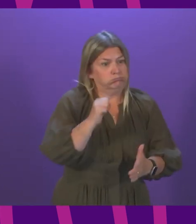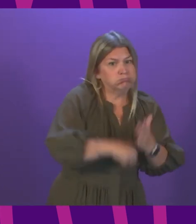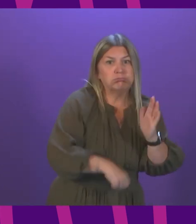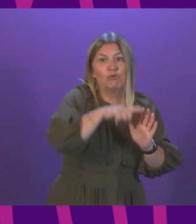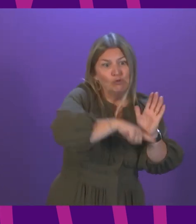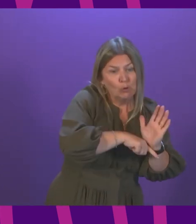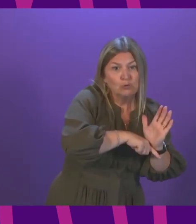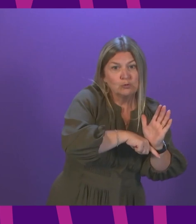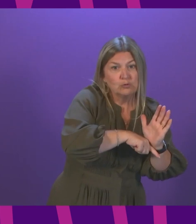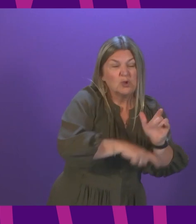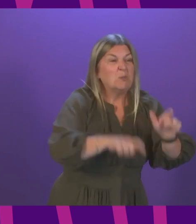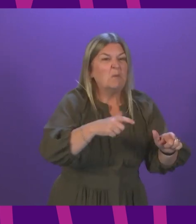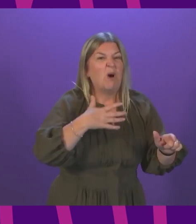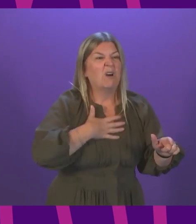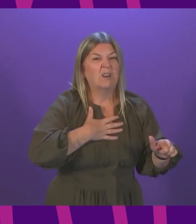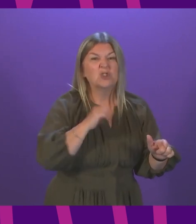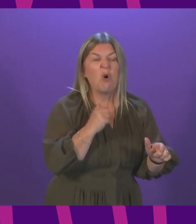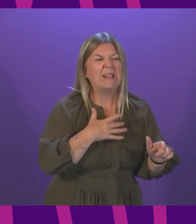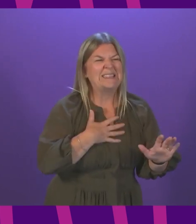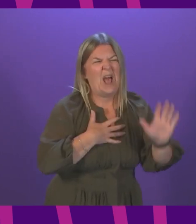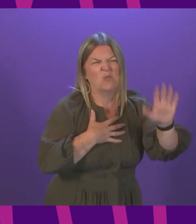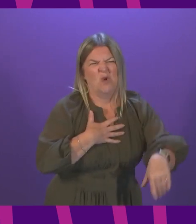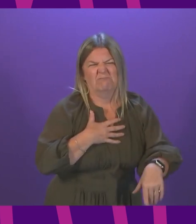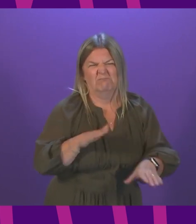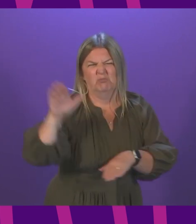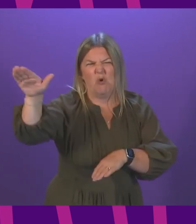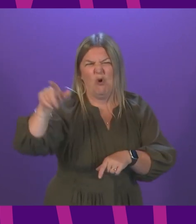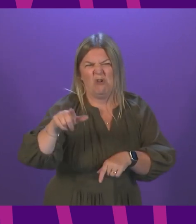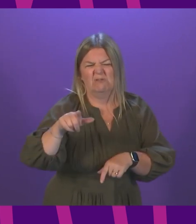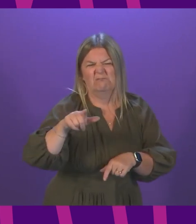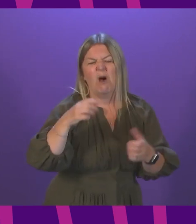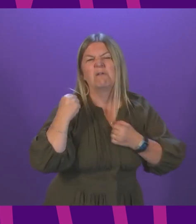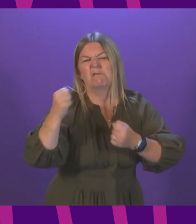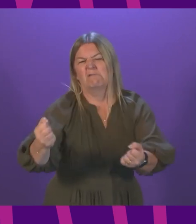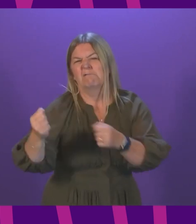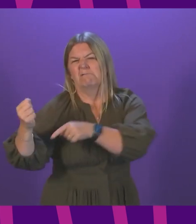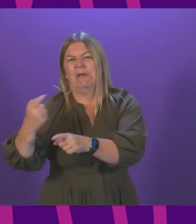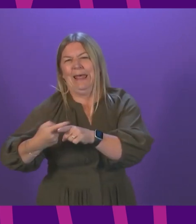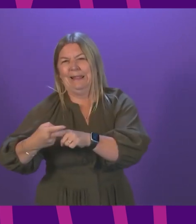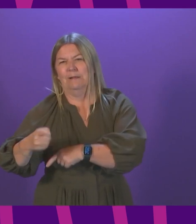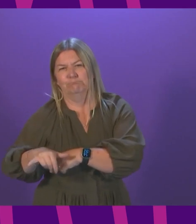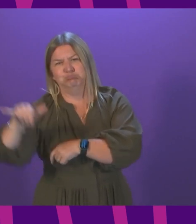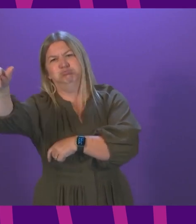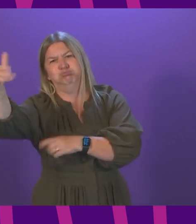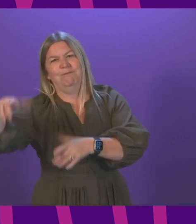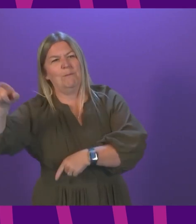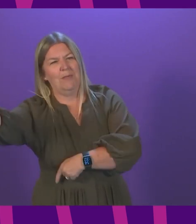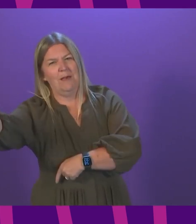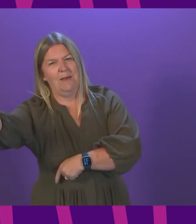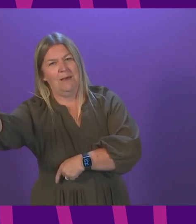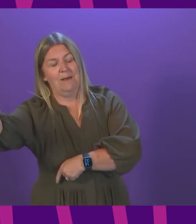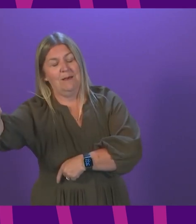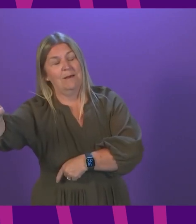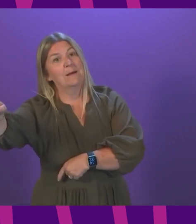then people living in Scotland who want to go abroad may decide to fly from airports based in England. In these circumstances, we would potentially